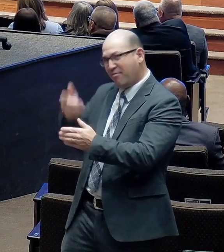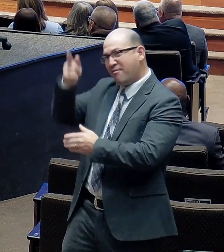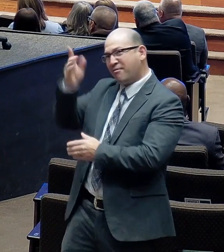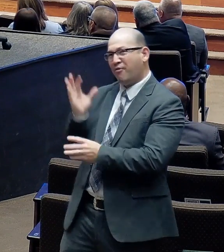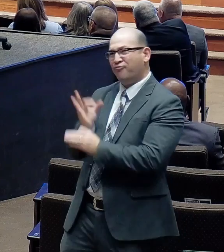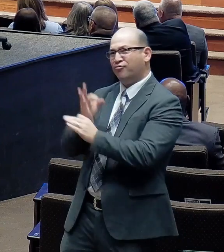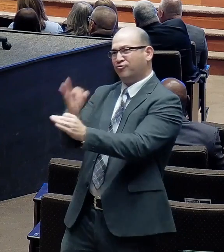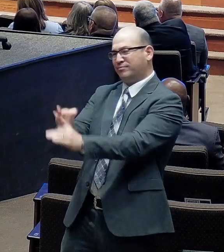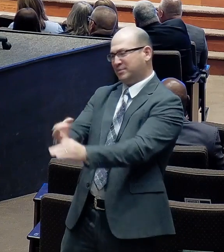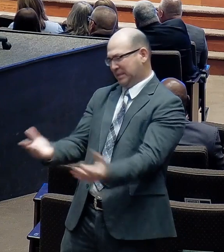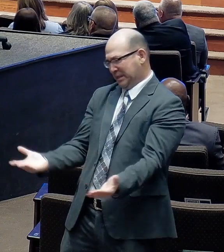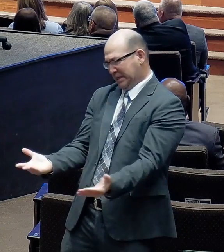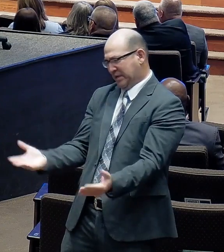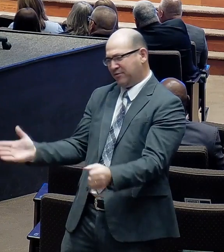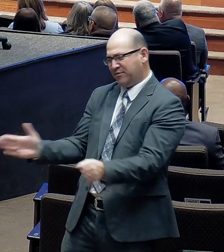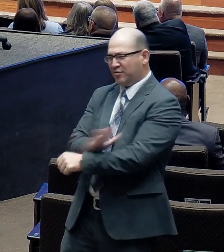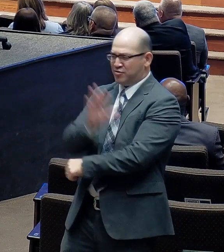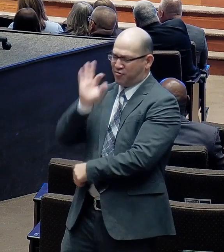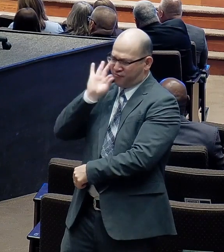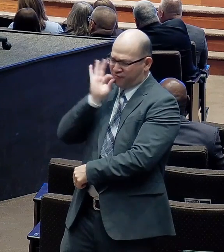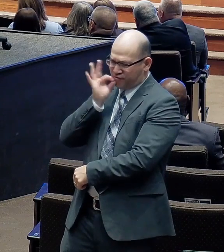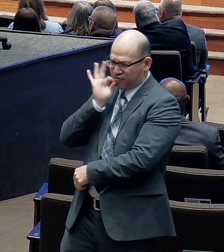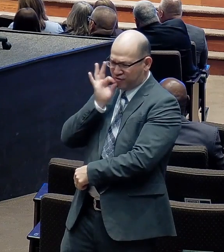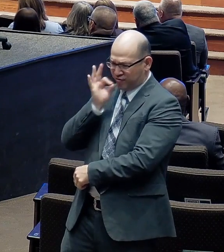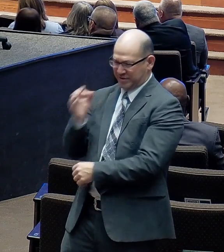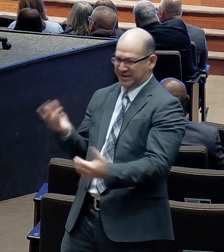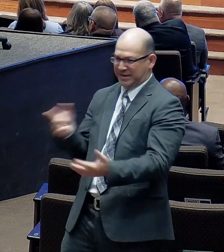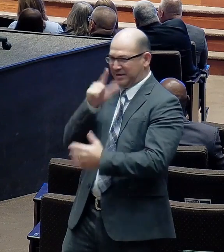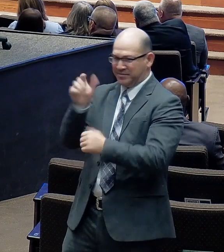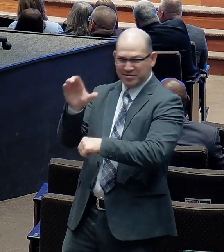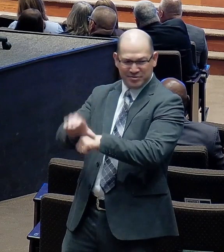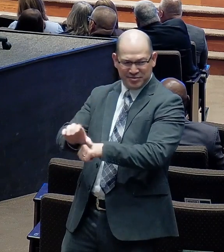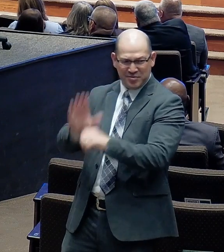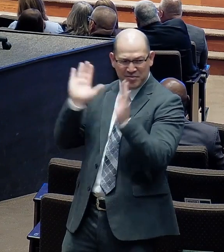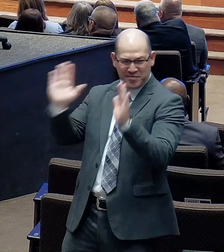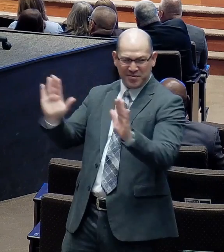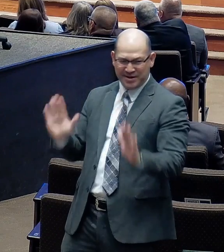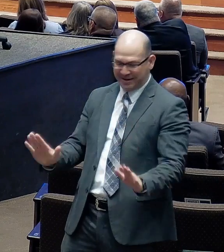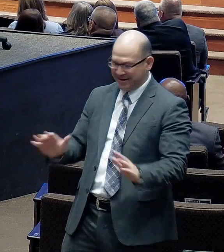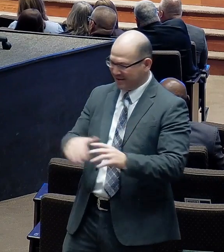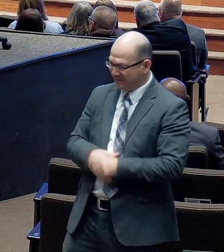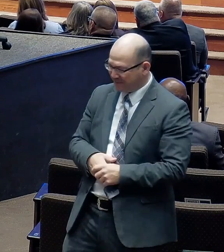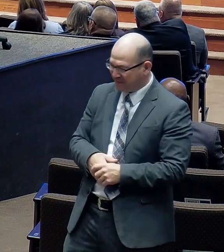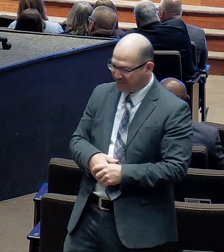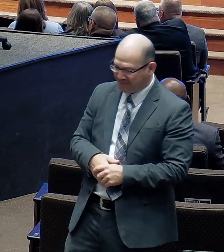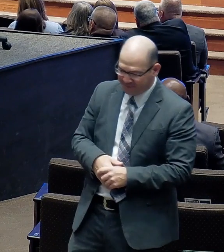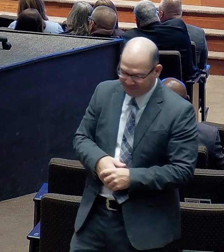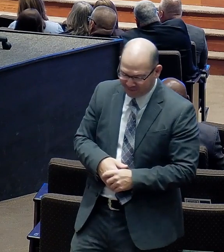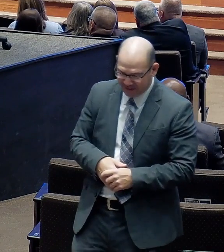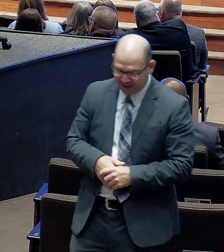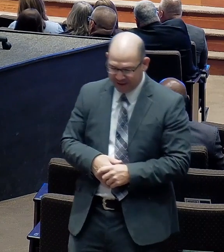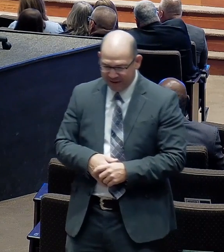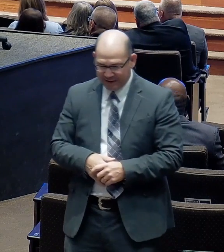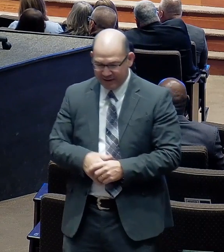at Lancaster Baptist Church. The day I met Dr. Chappell